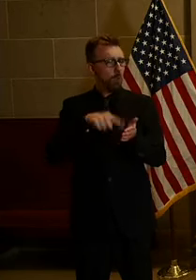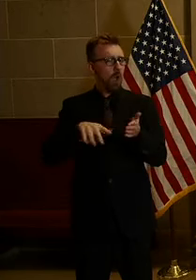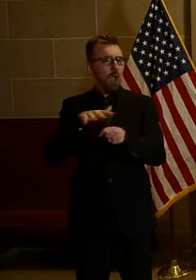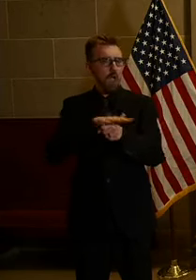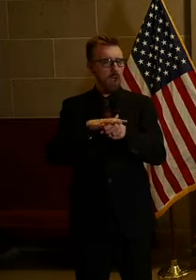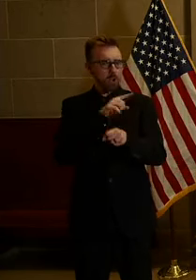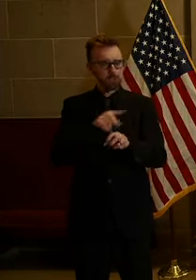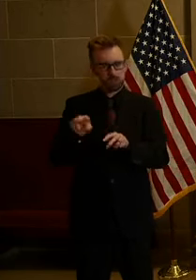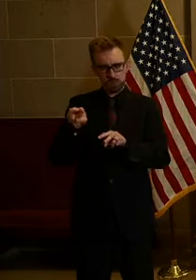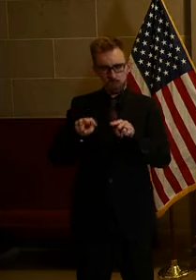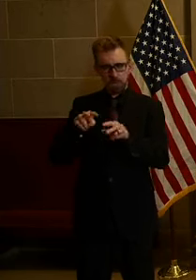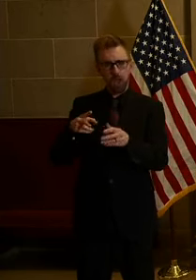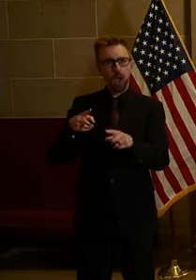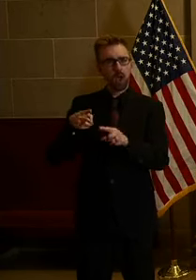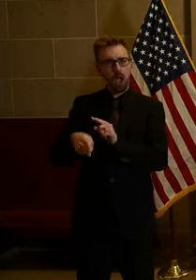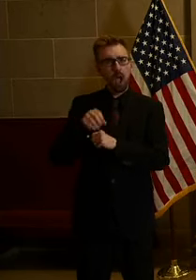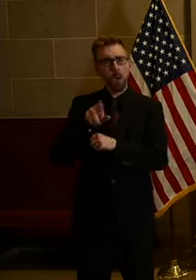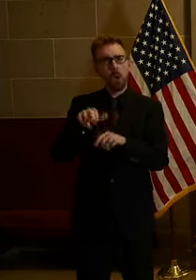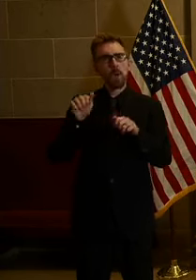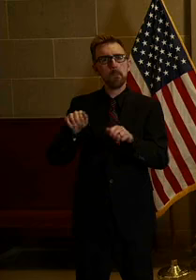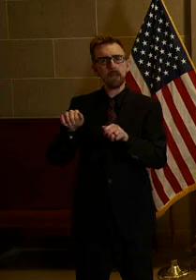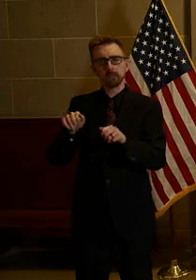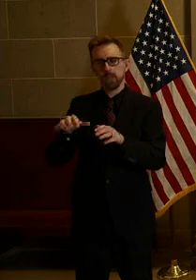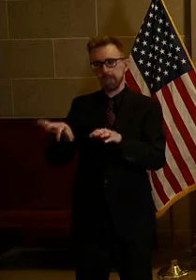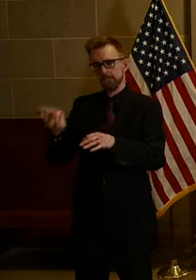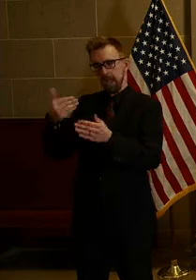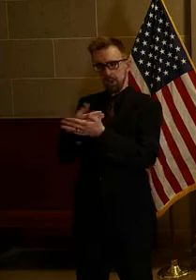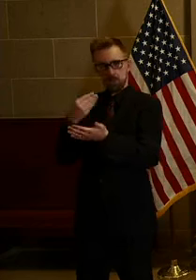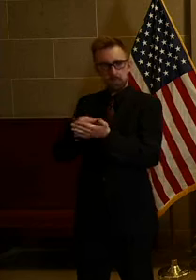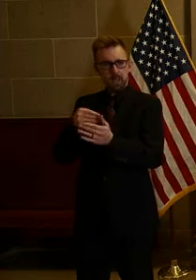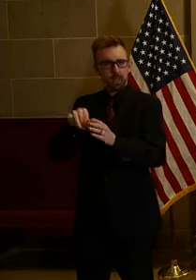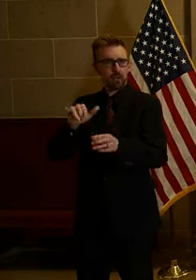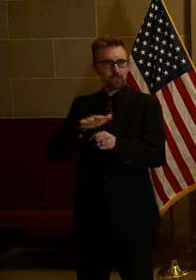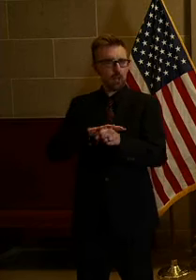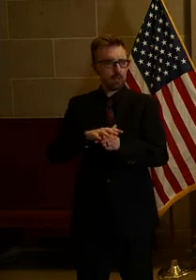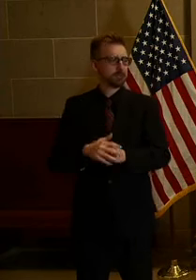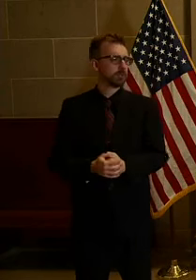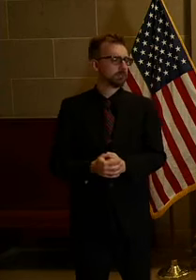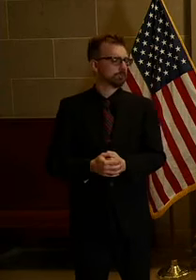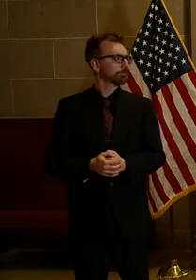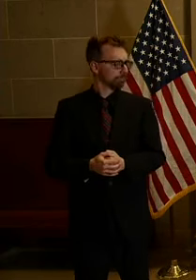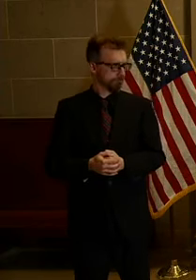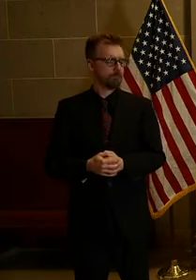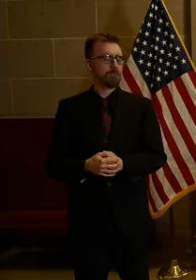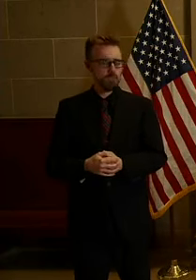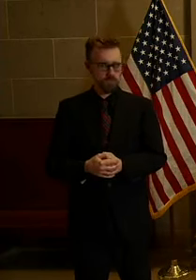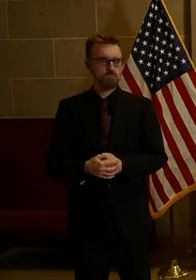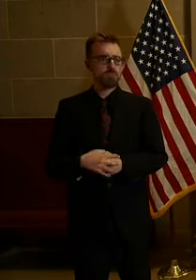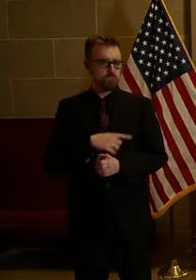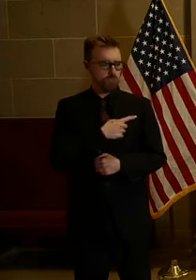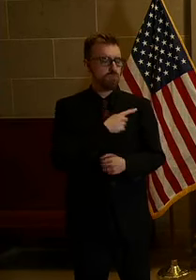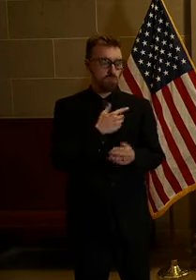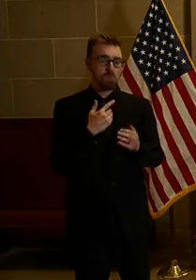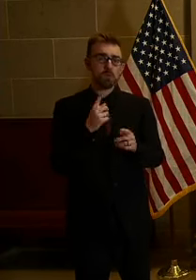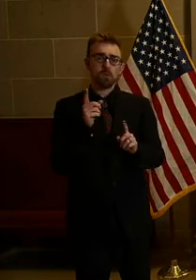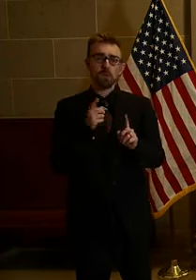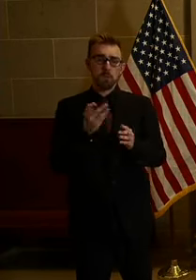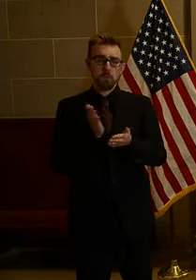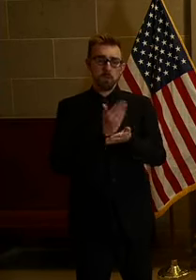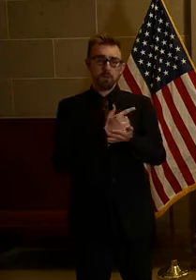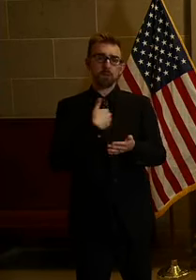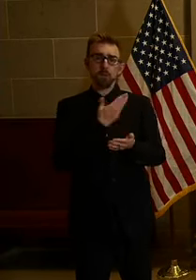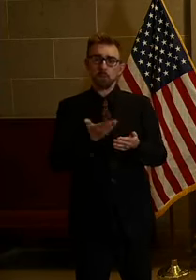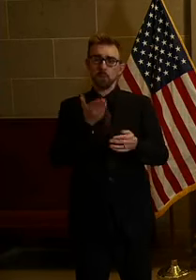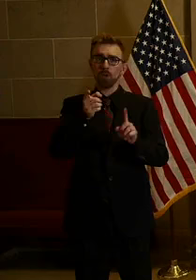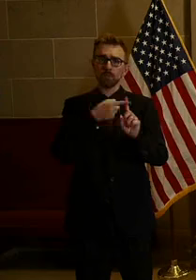you looking to cut or possibly find the money in those areas? There's no doubt the original budget we proposed is going to change drastically.